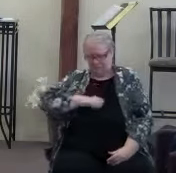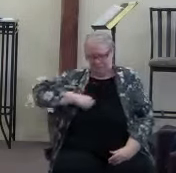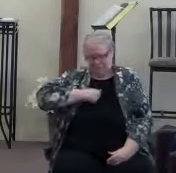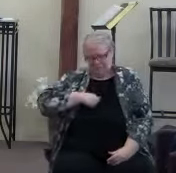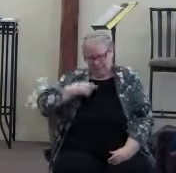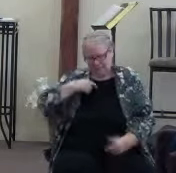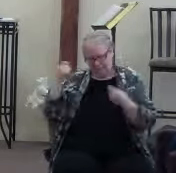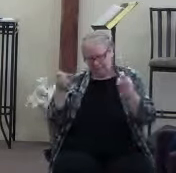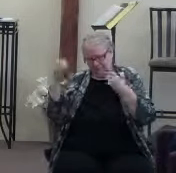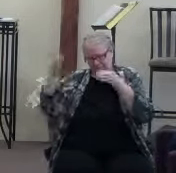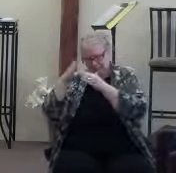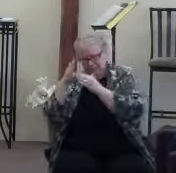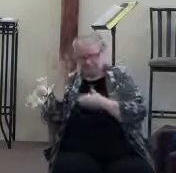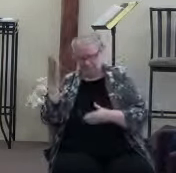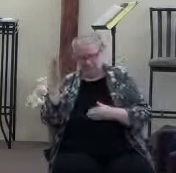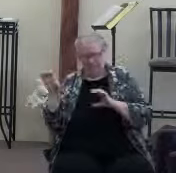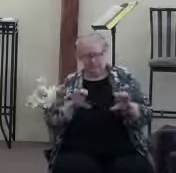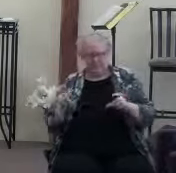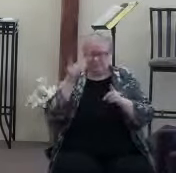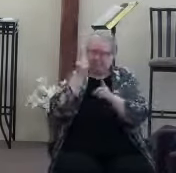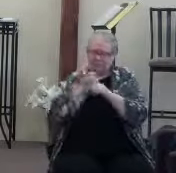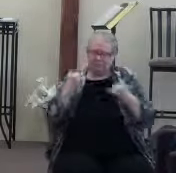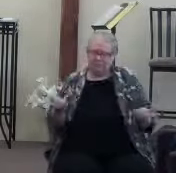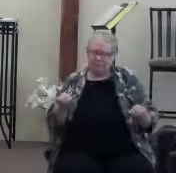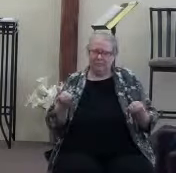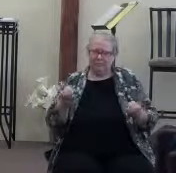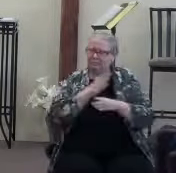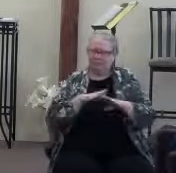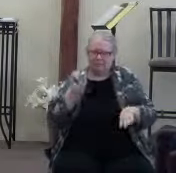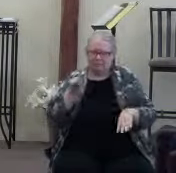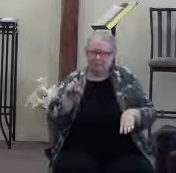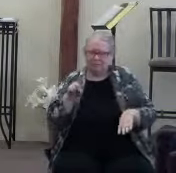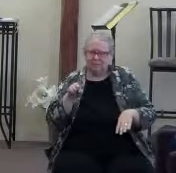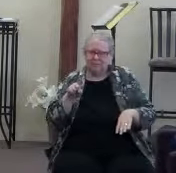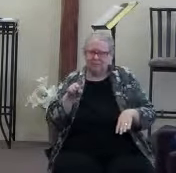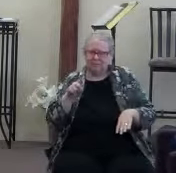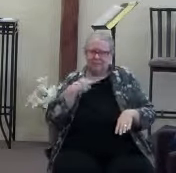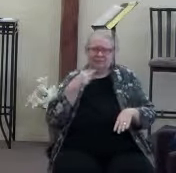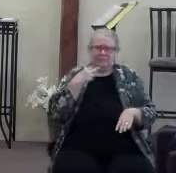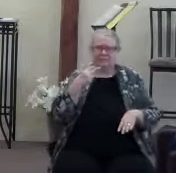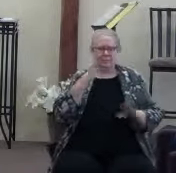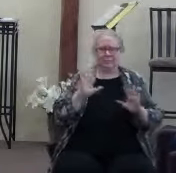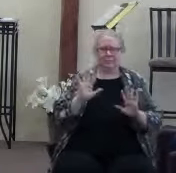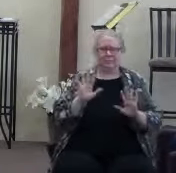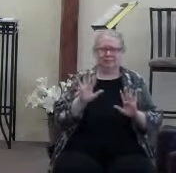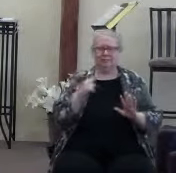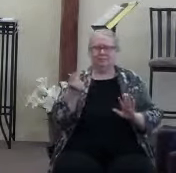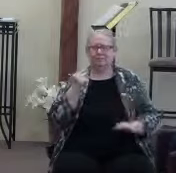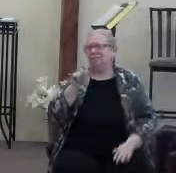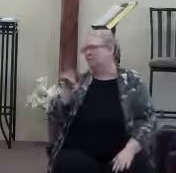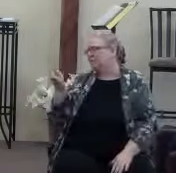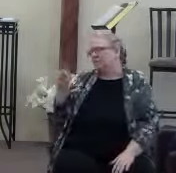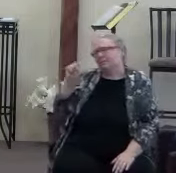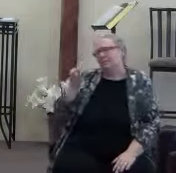sinned against Thee, I want you to do it right now to yourself. You don't have to do it out loud. You know only you know, and only you need to